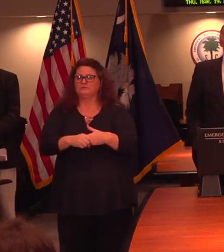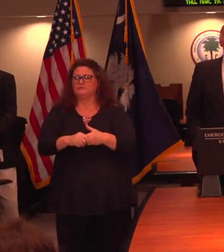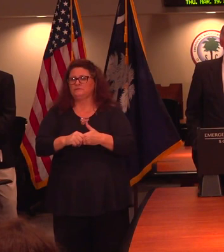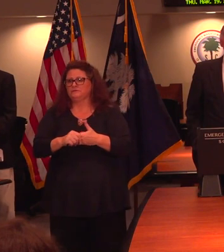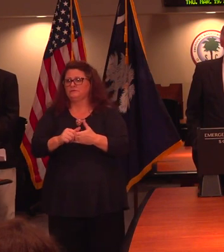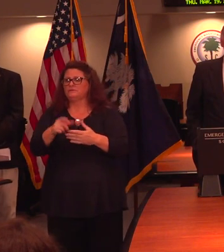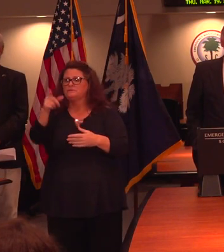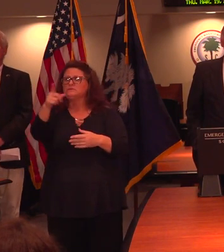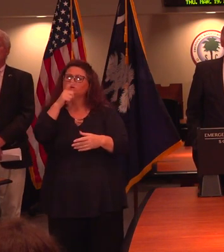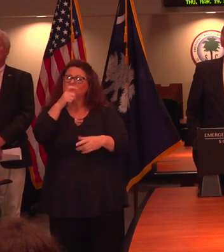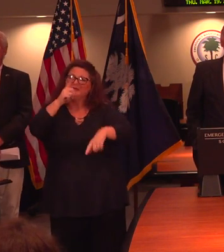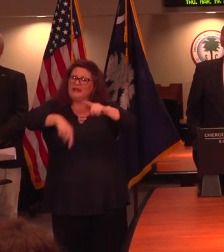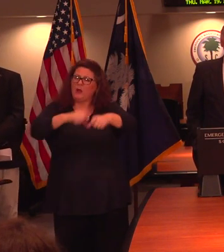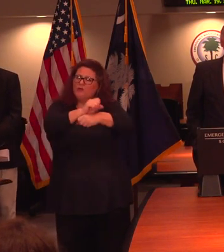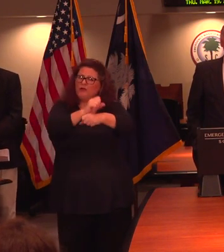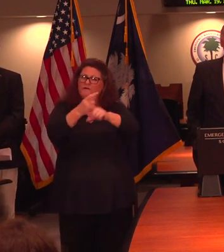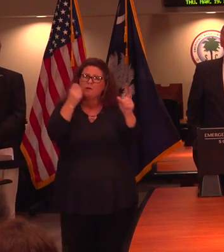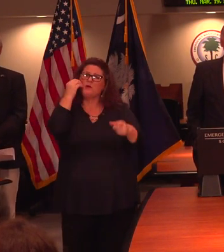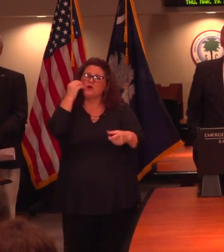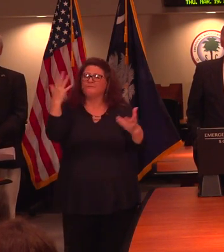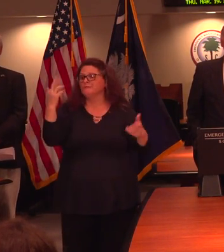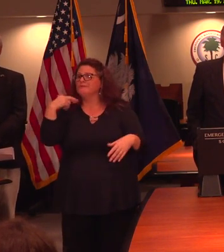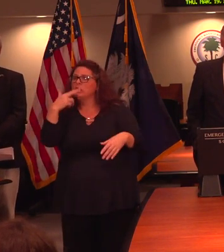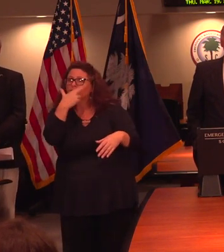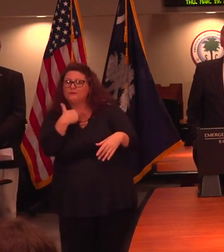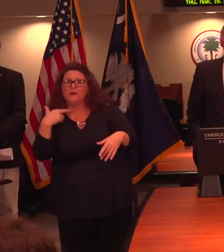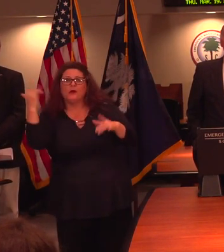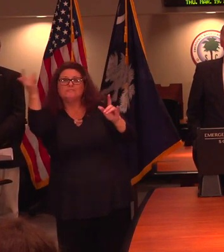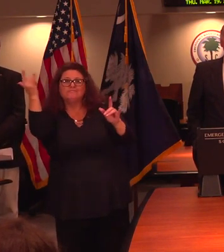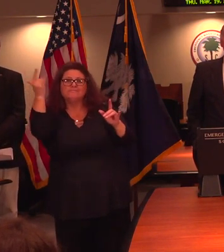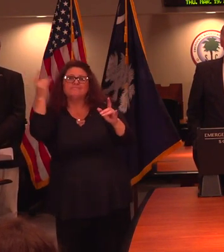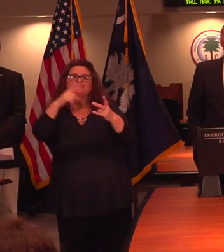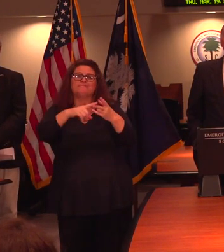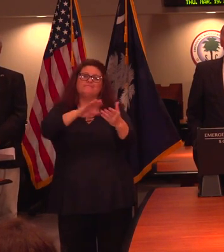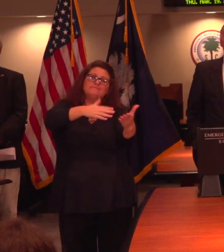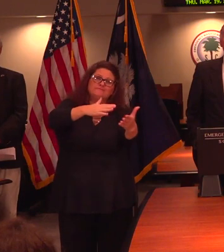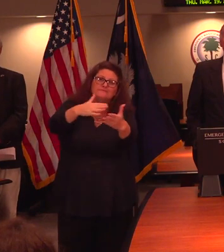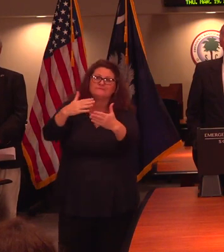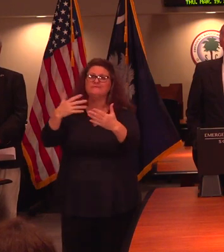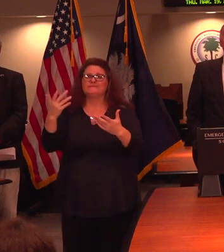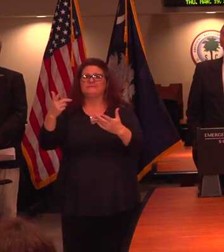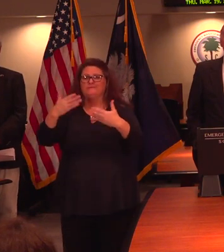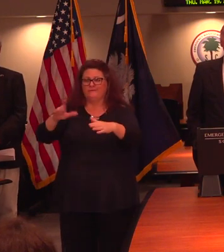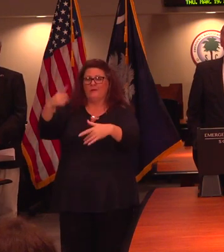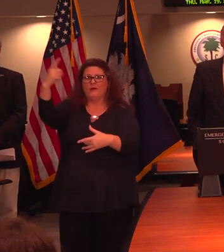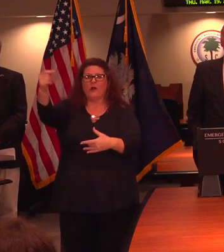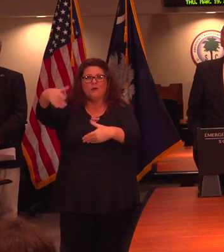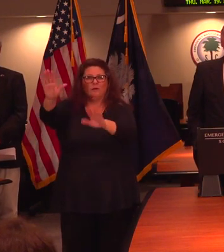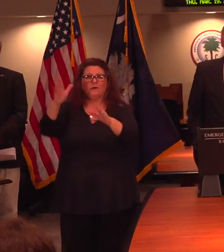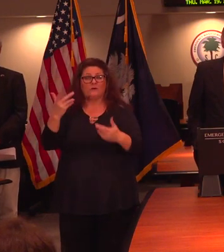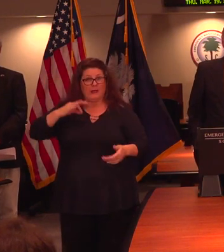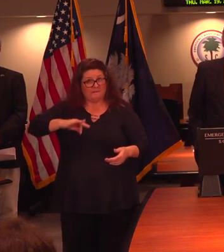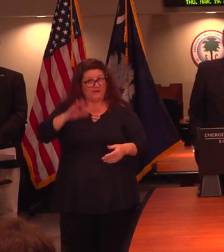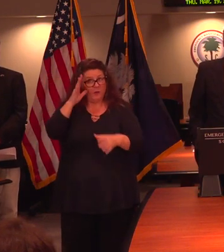can't work from home, like people in the service industries, restaurants where they're having to let waitresses and folks like that go? mean, are there going to be any benefits